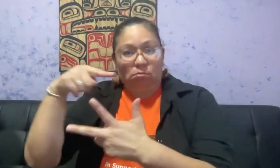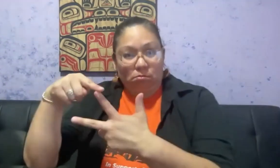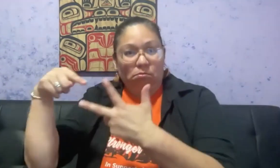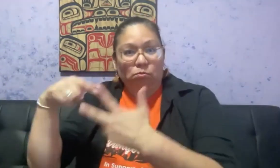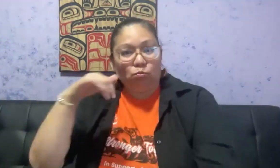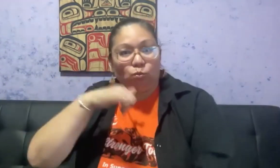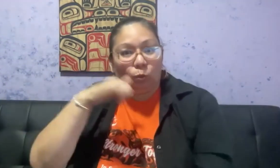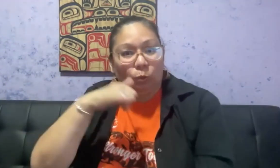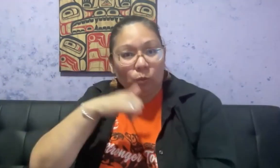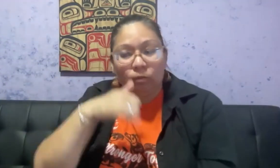All of them.